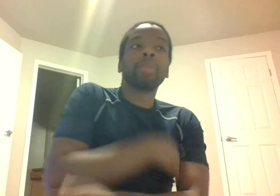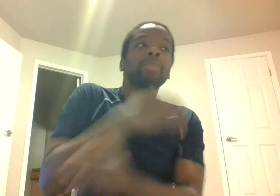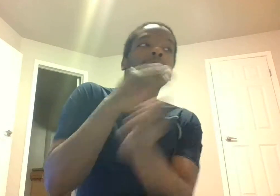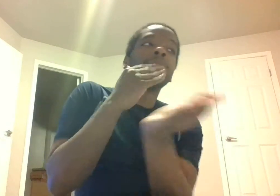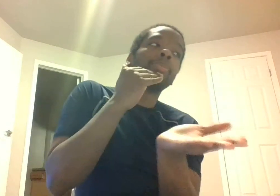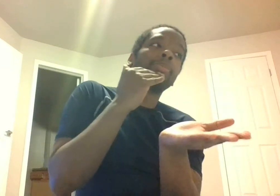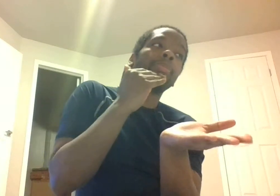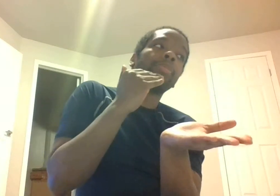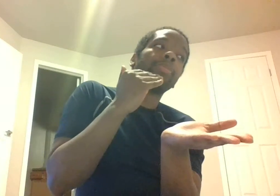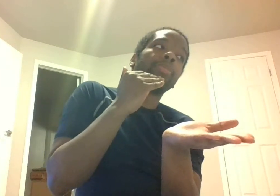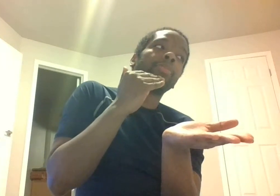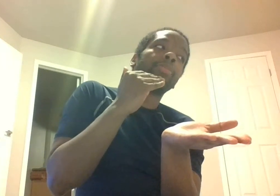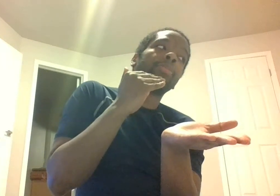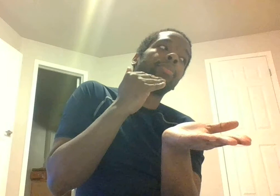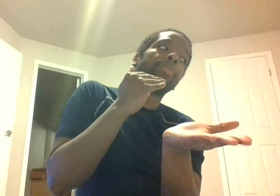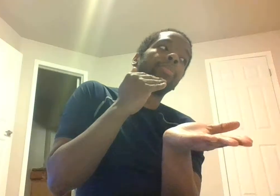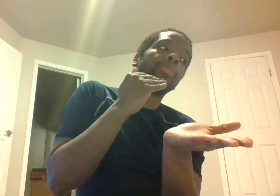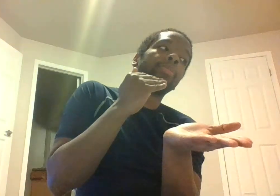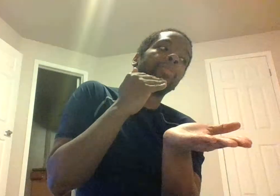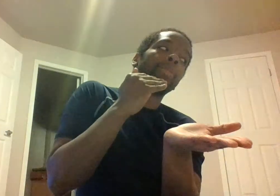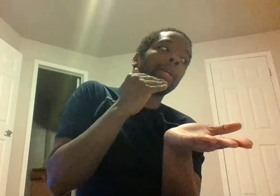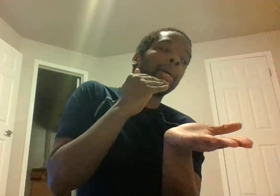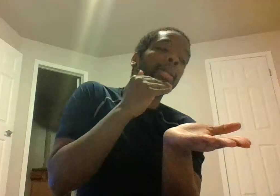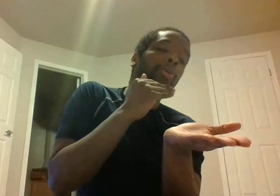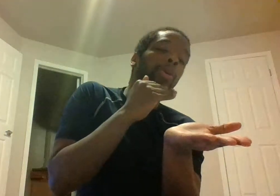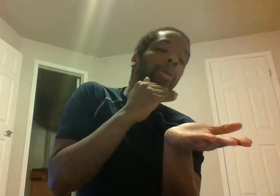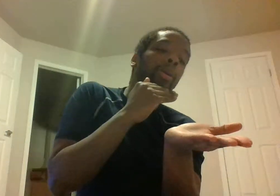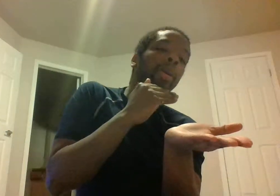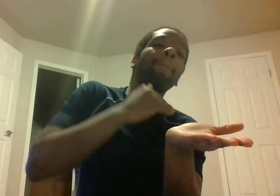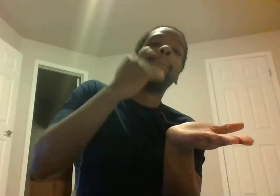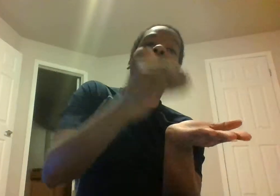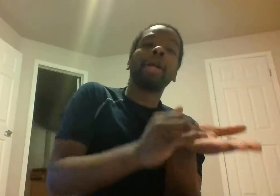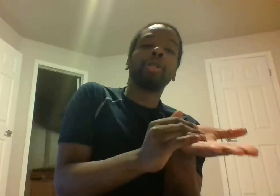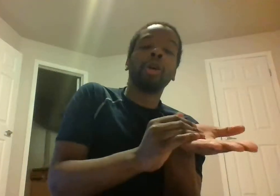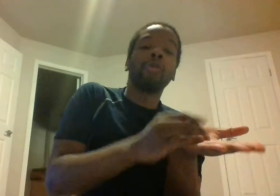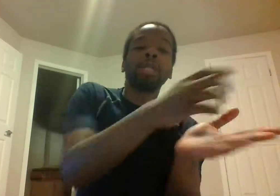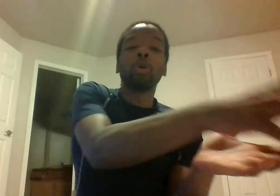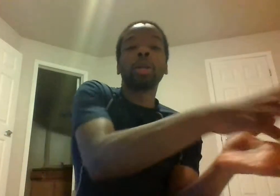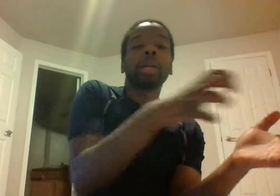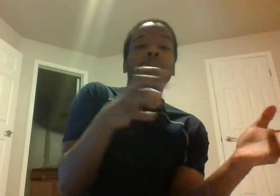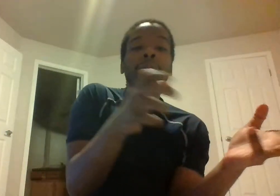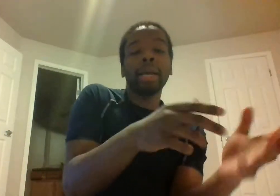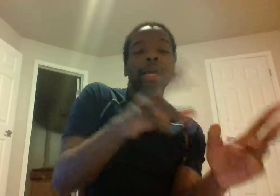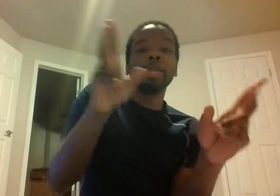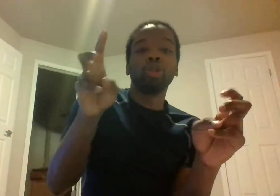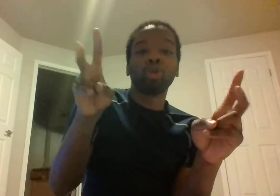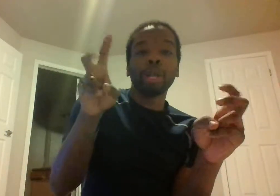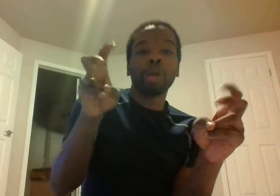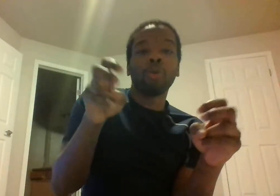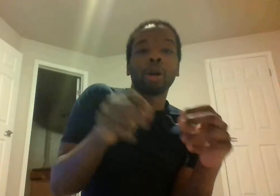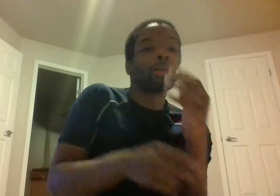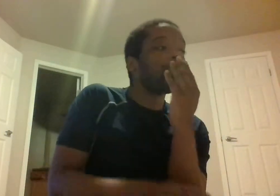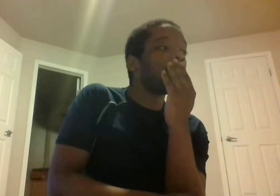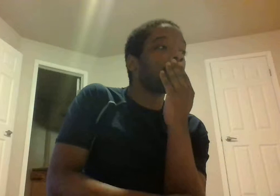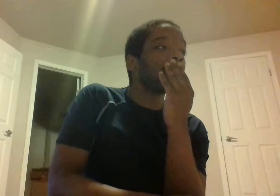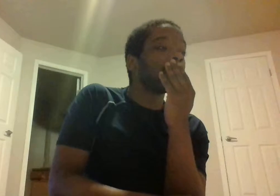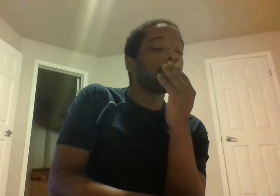how say the word monitor if there's no leak in the drinking water Milwaukee Minnesota